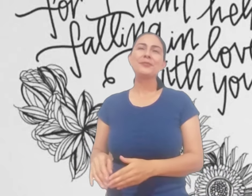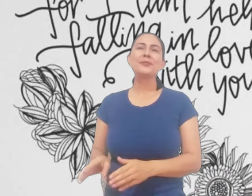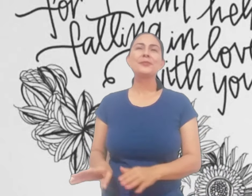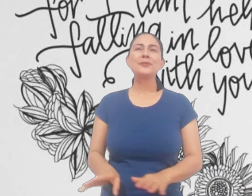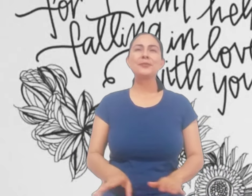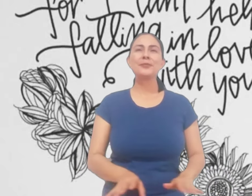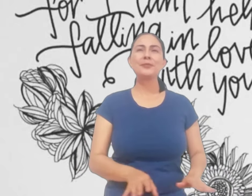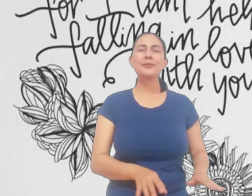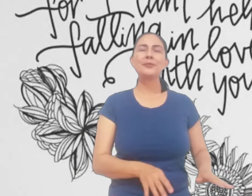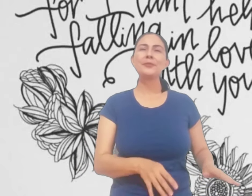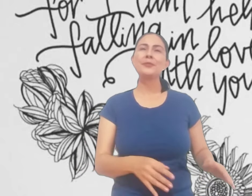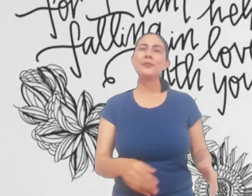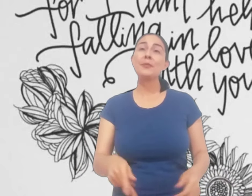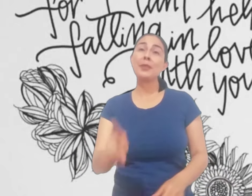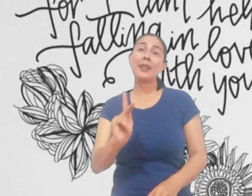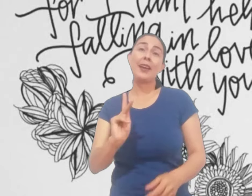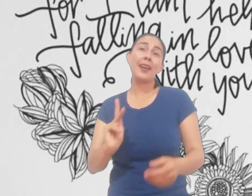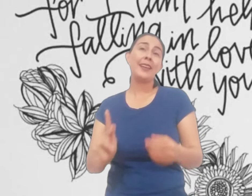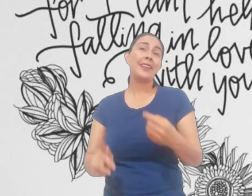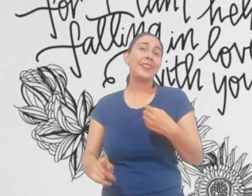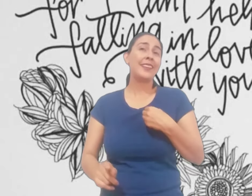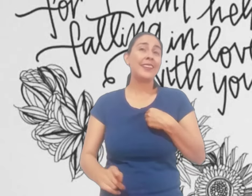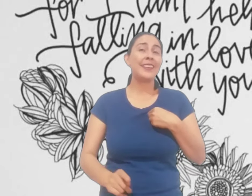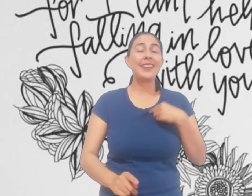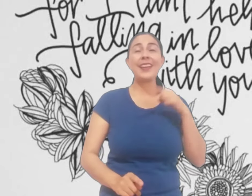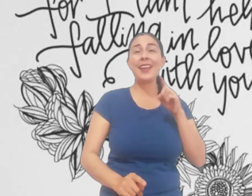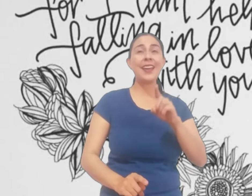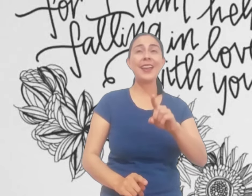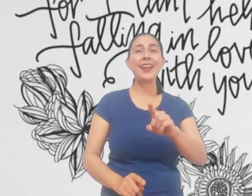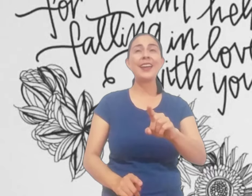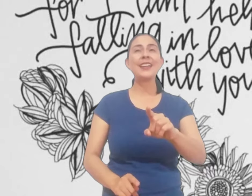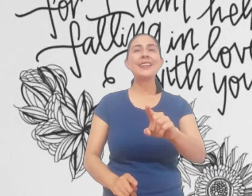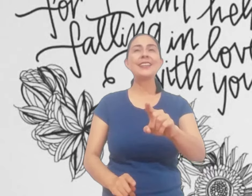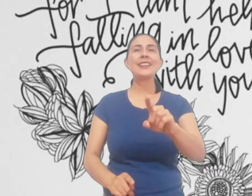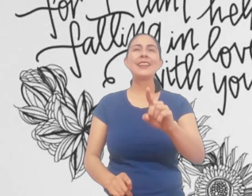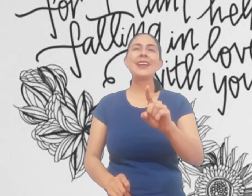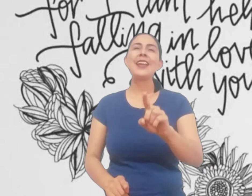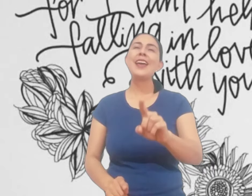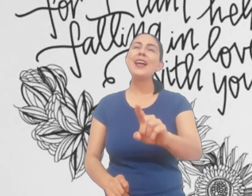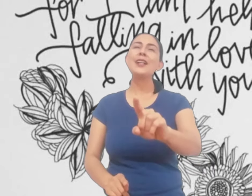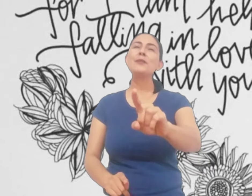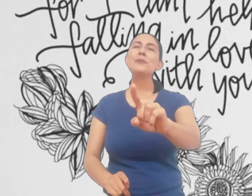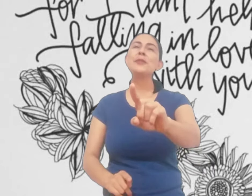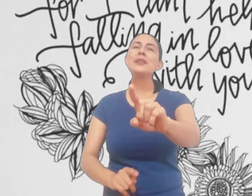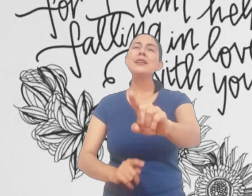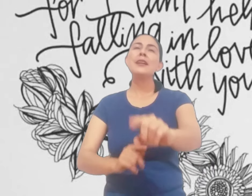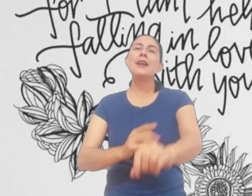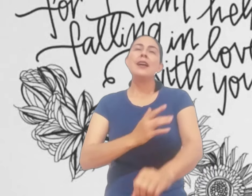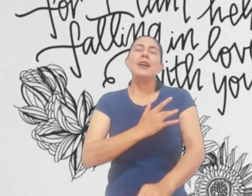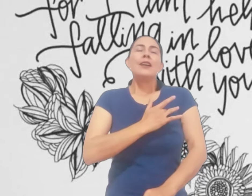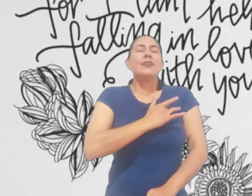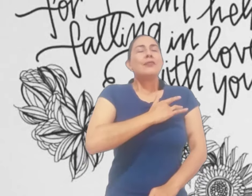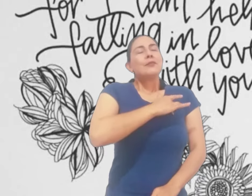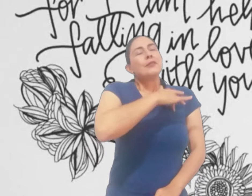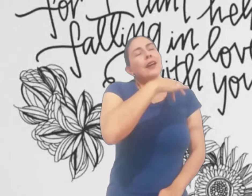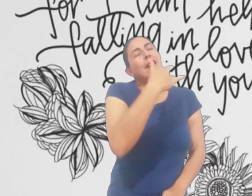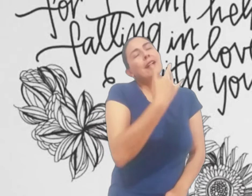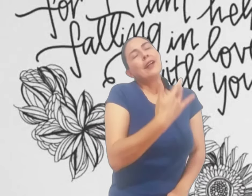But I can't help falling